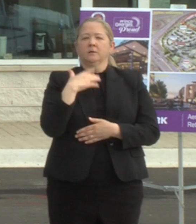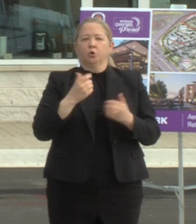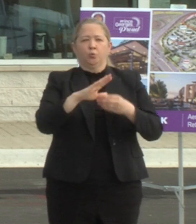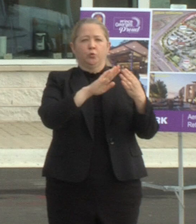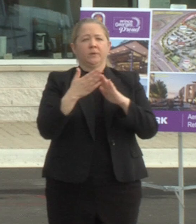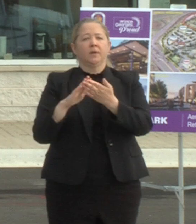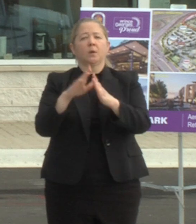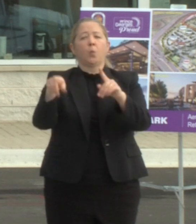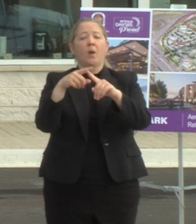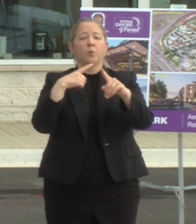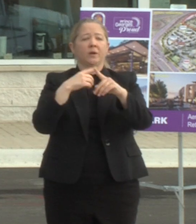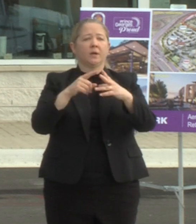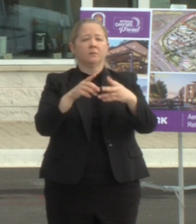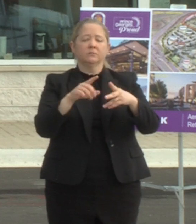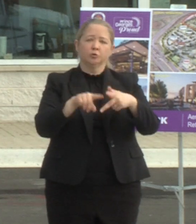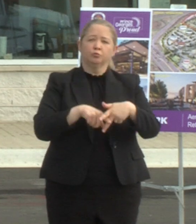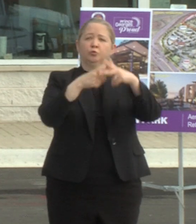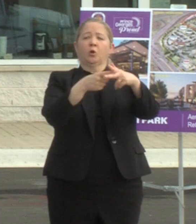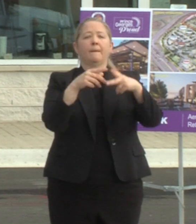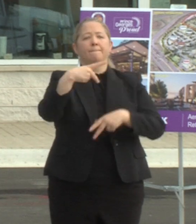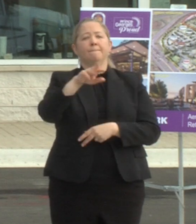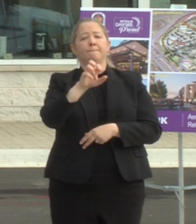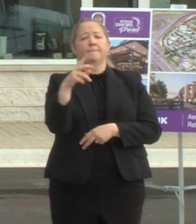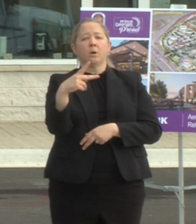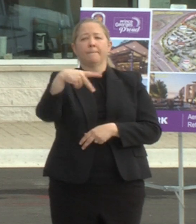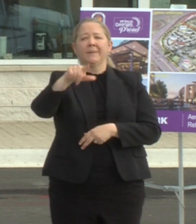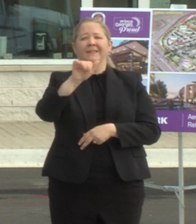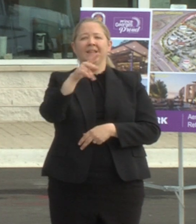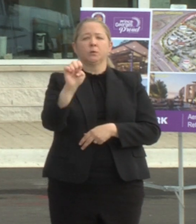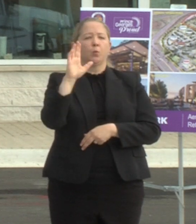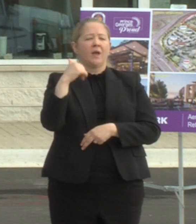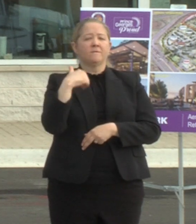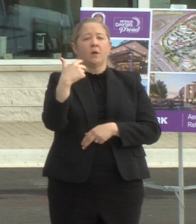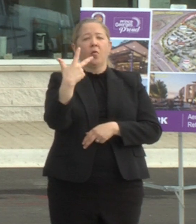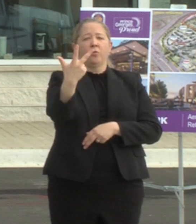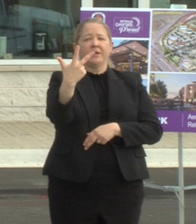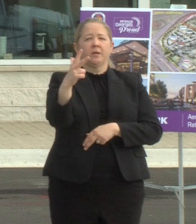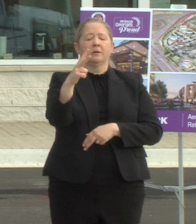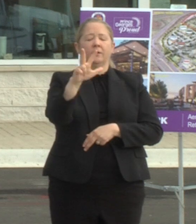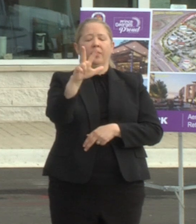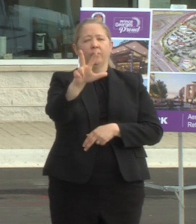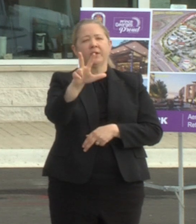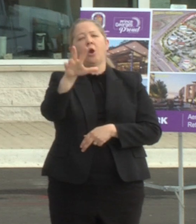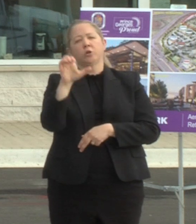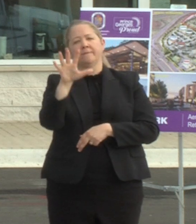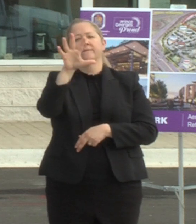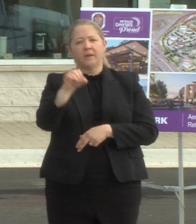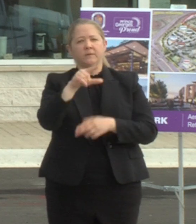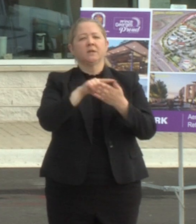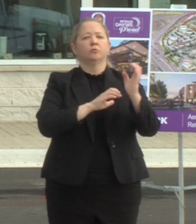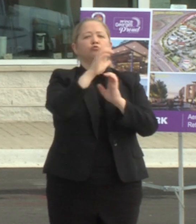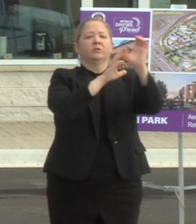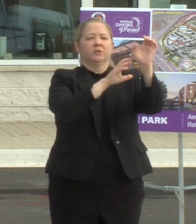park place will create more than 350 construction jobs and 35 permanent jobs and we are